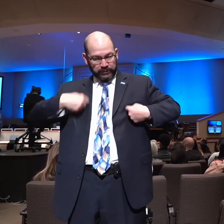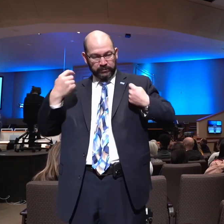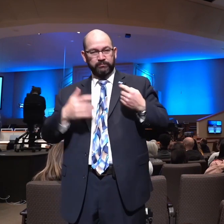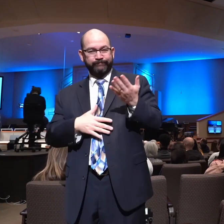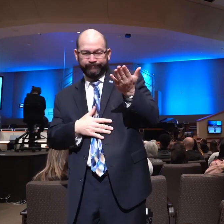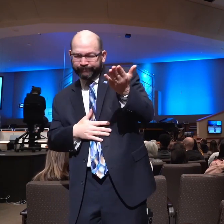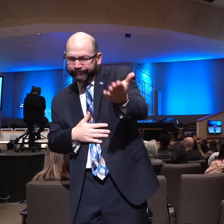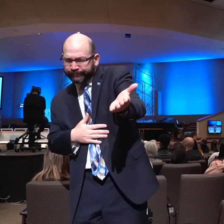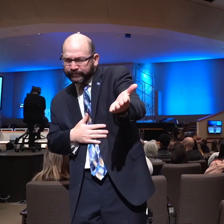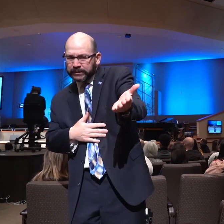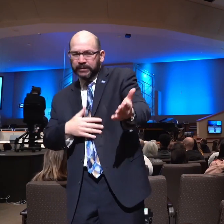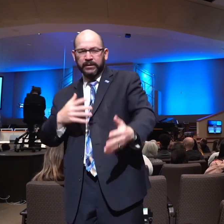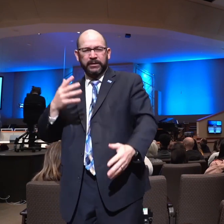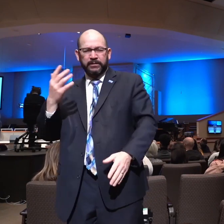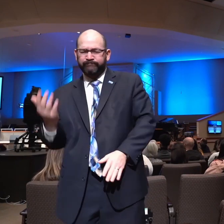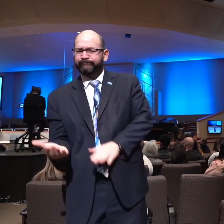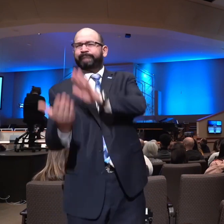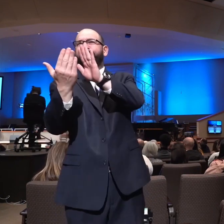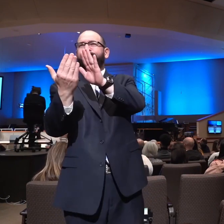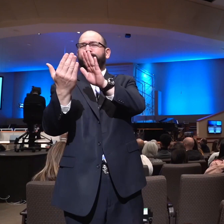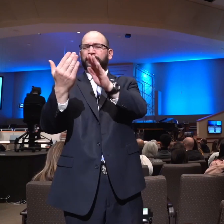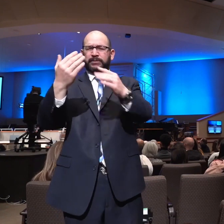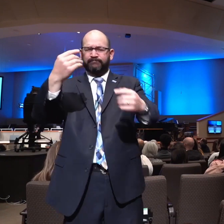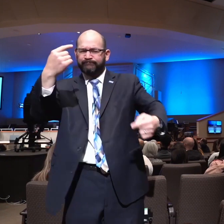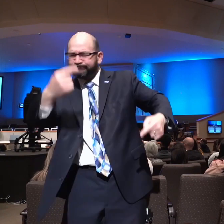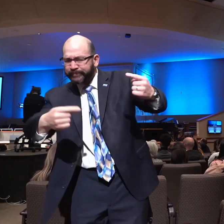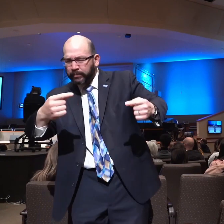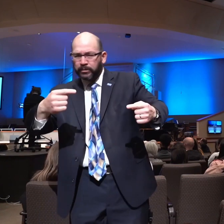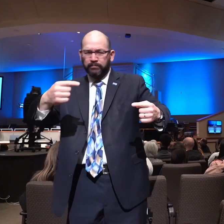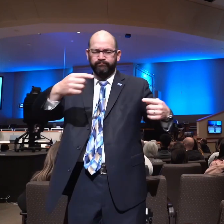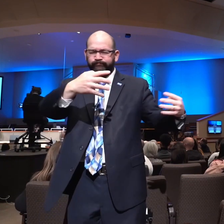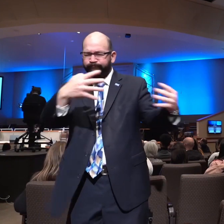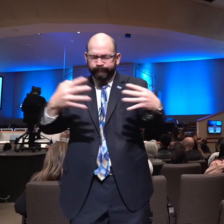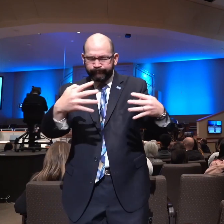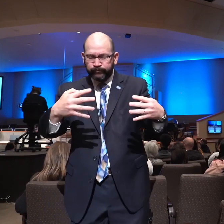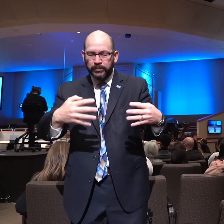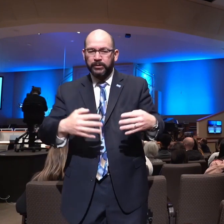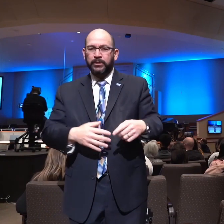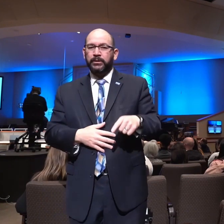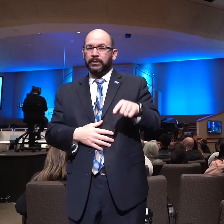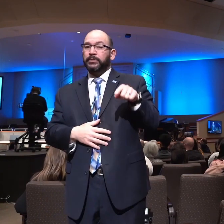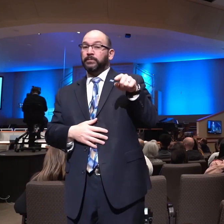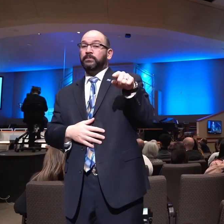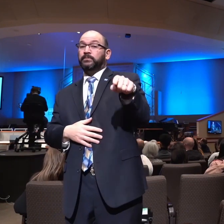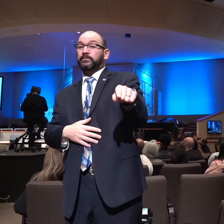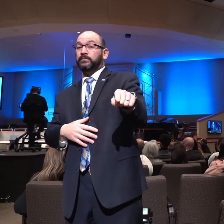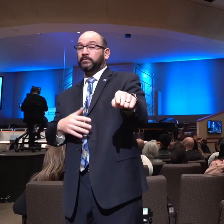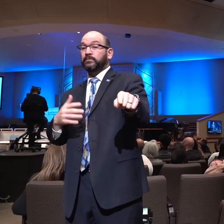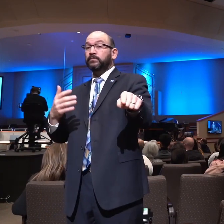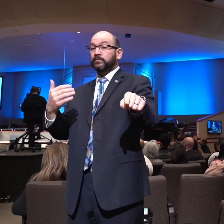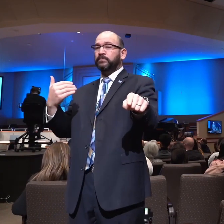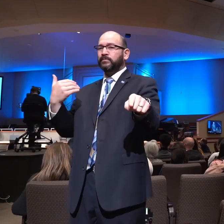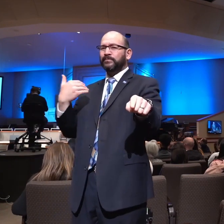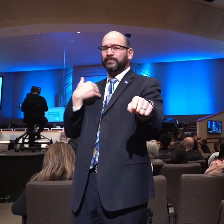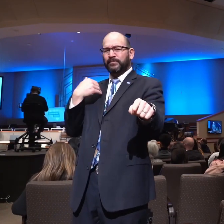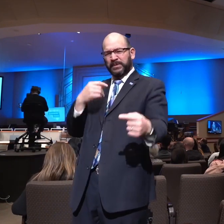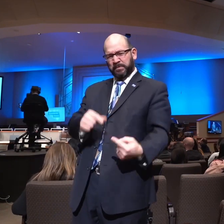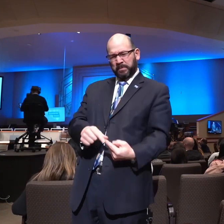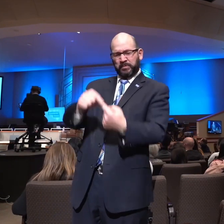difficulties, would have one great resource that Paul was concerned that he should use. And that one